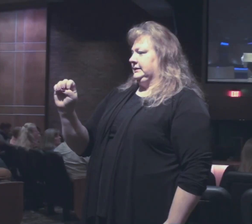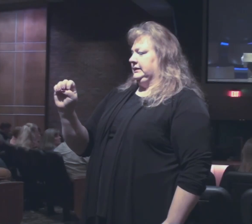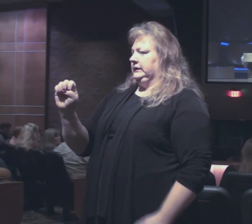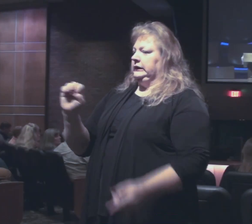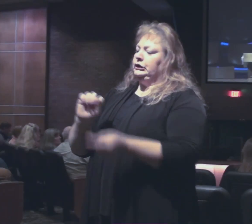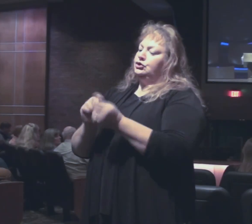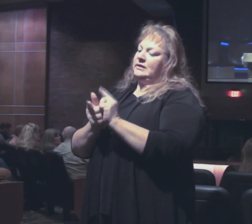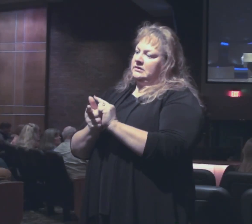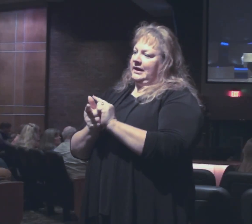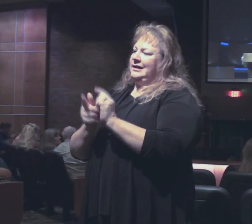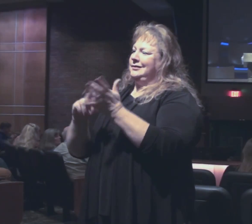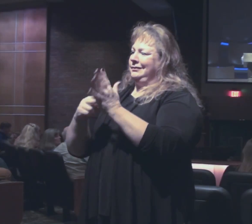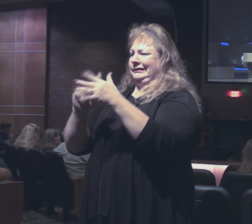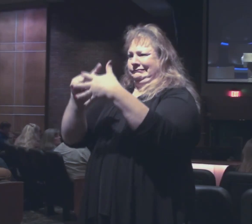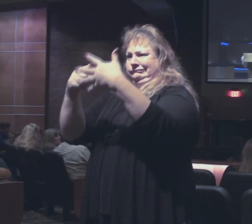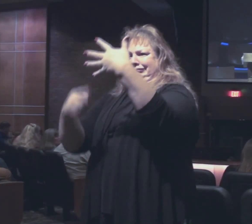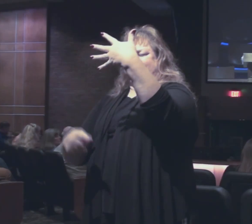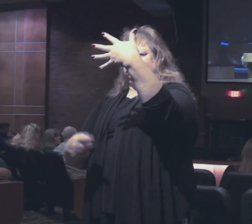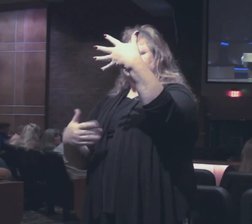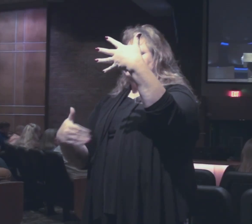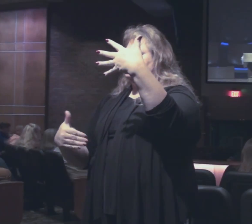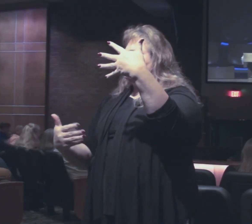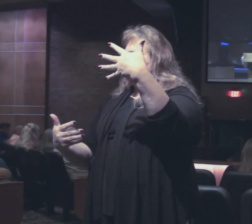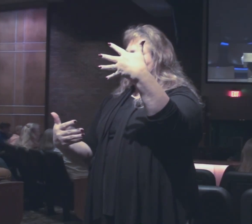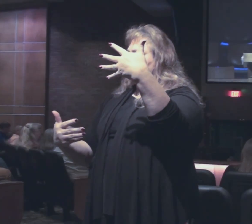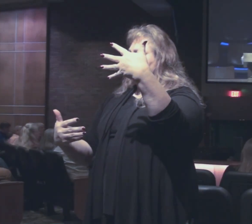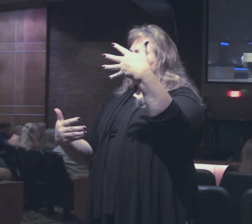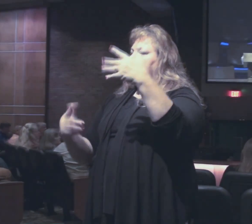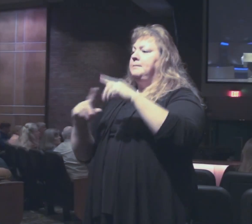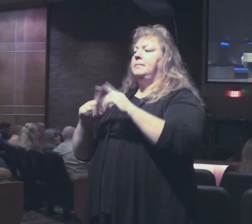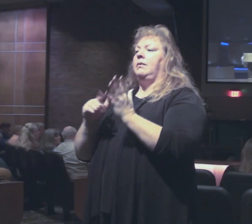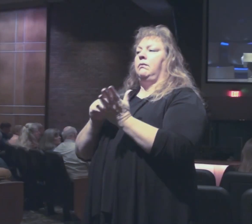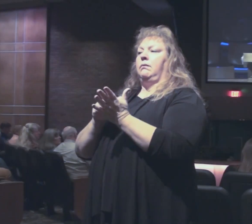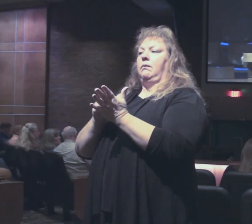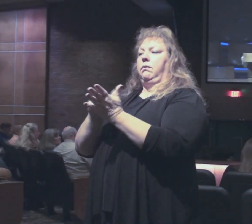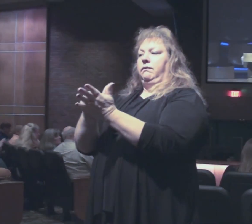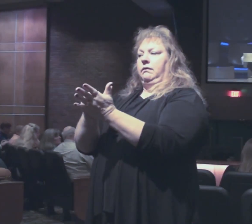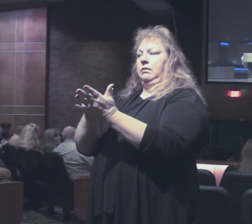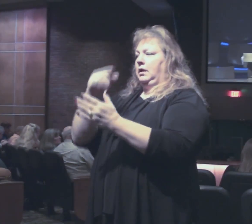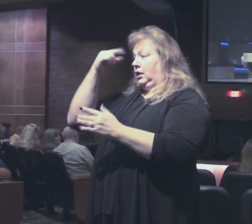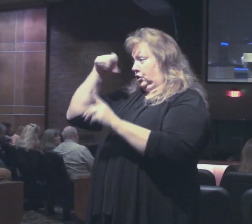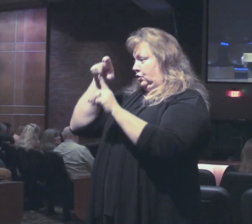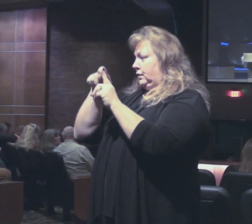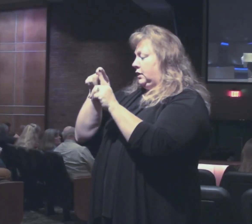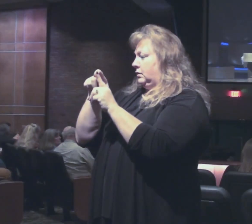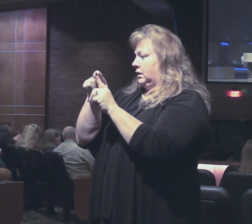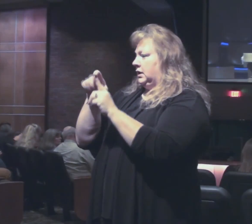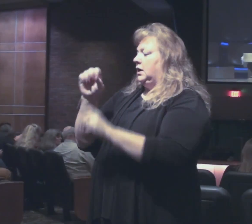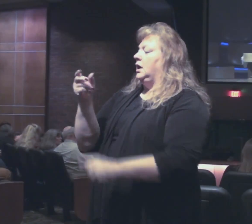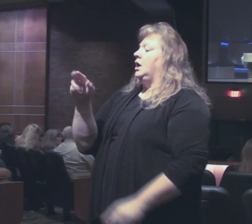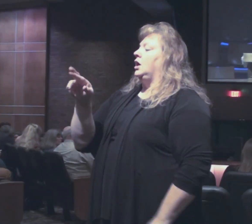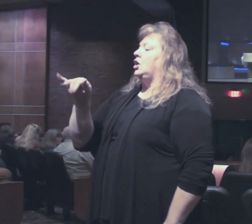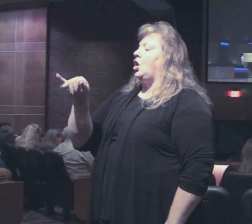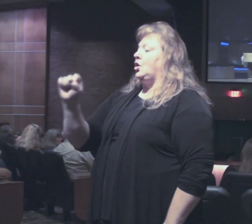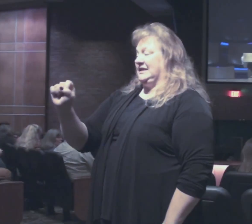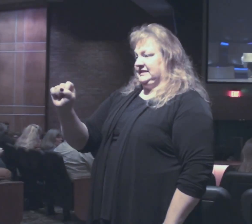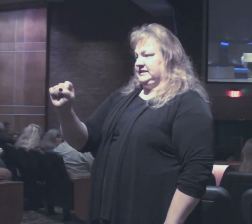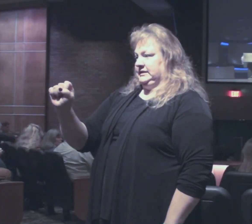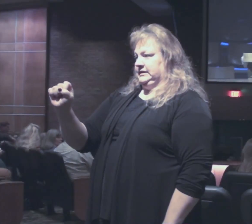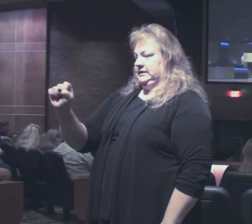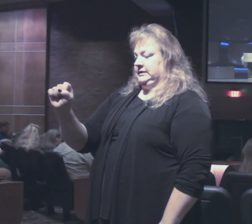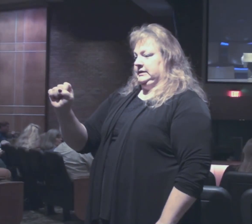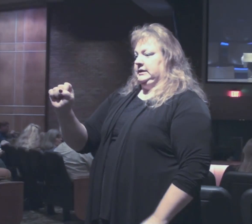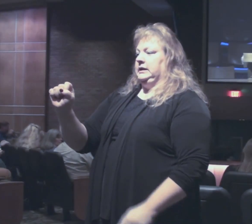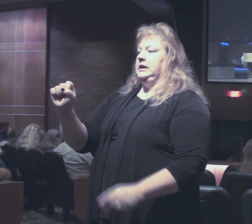a variety of ways, but more often, the Greek word for grace, charis, more often than any